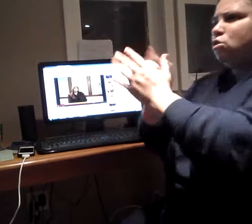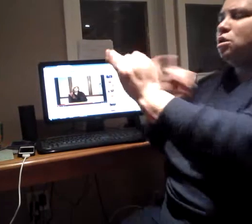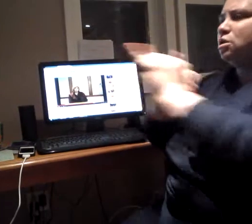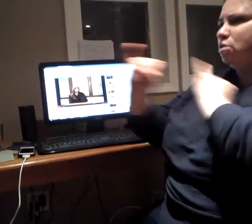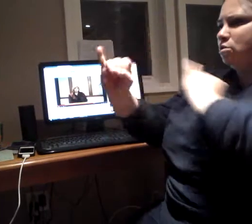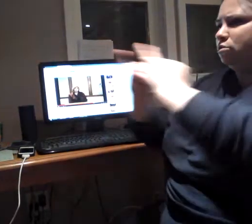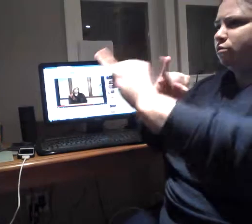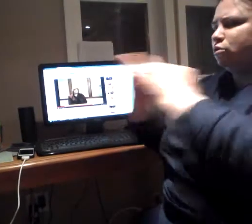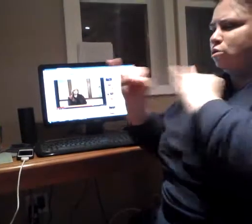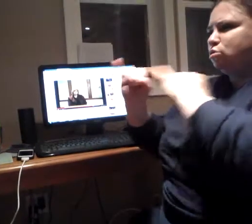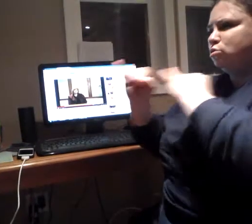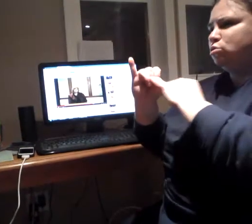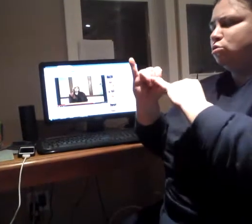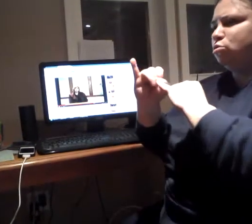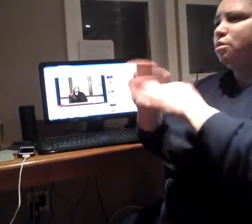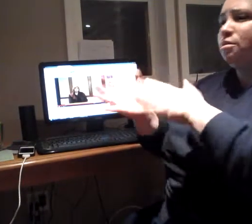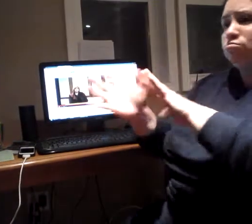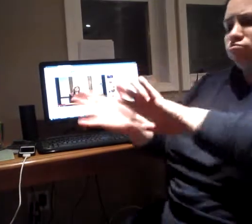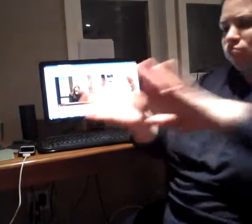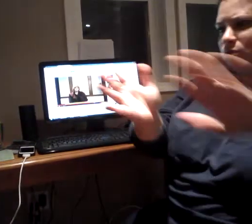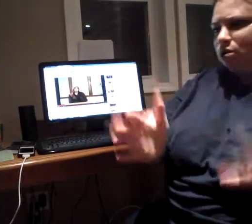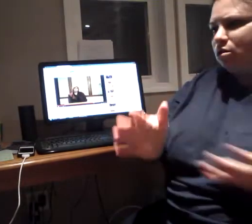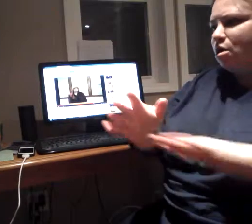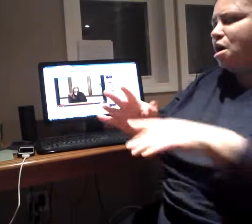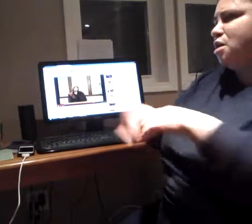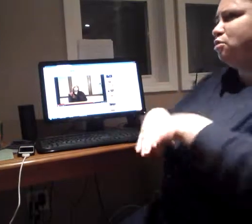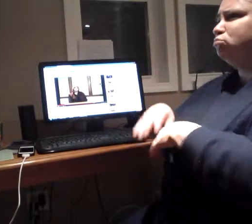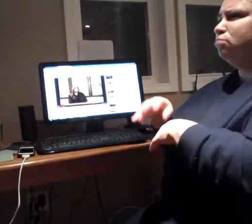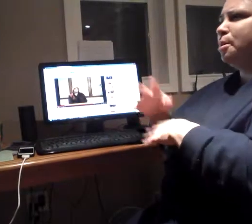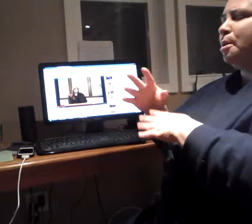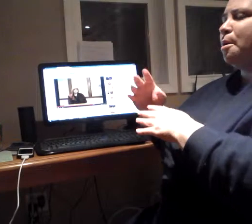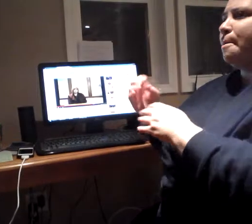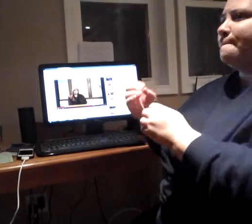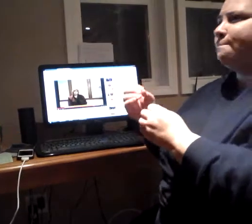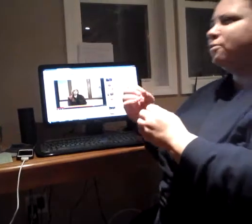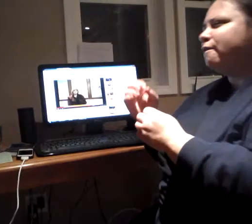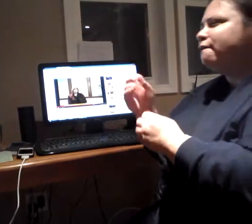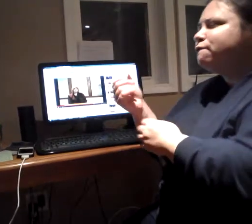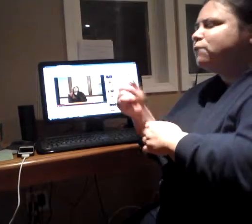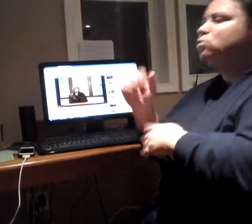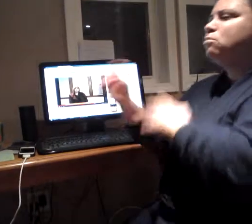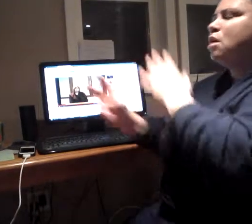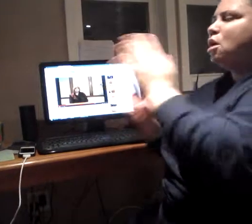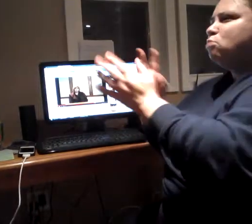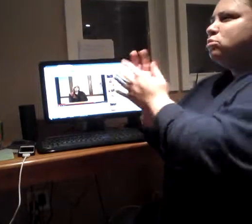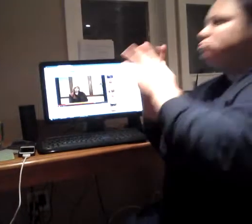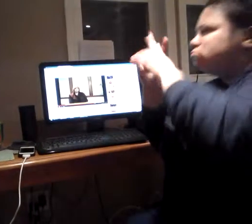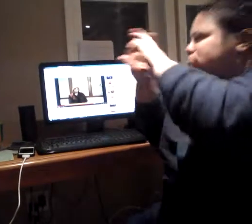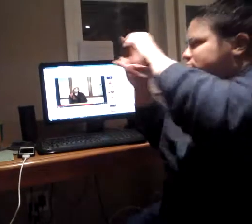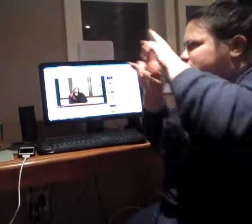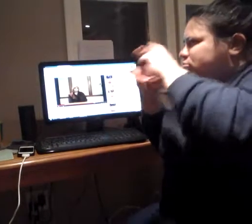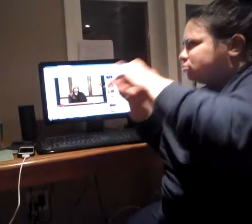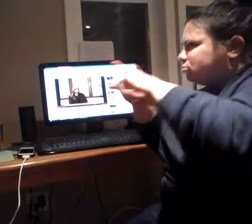couple hours with you to do an assessment and after that point then their instructor would kind of help develop a plan